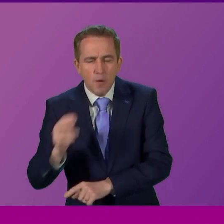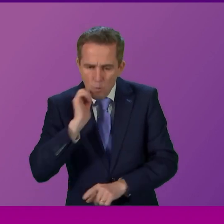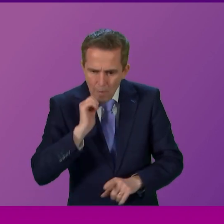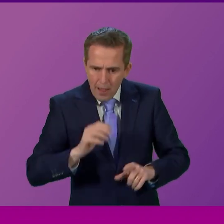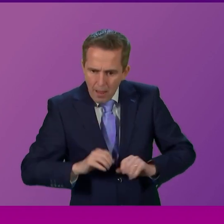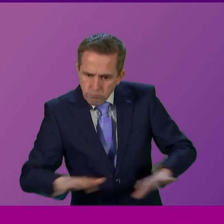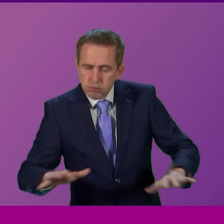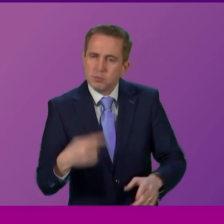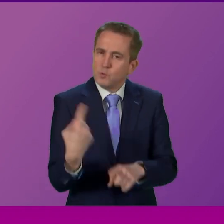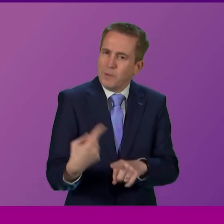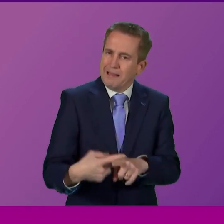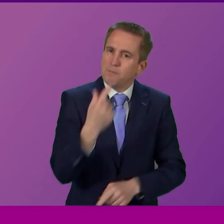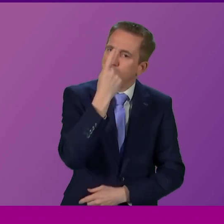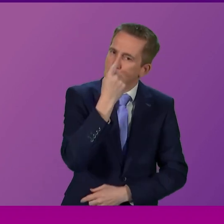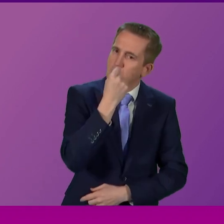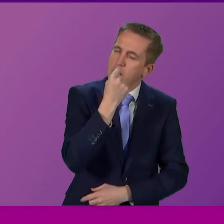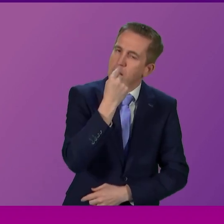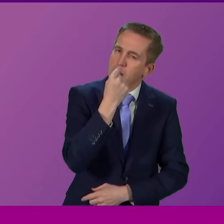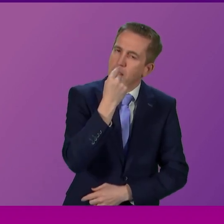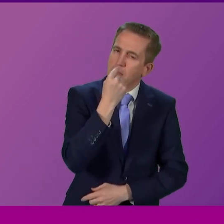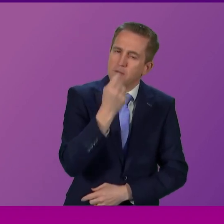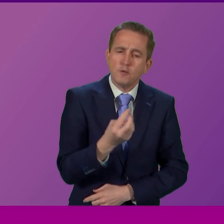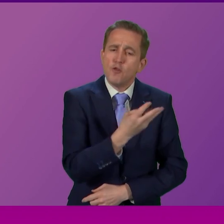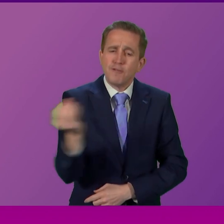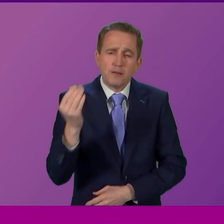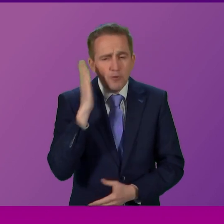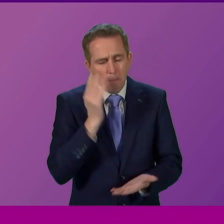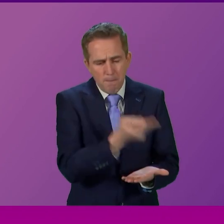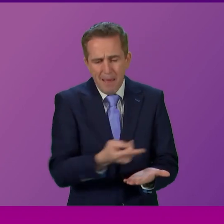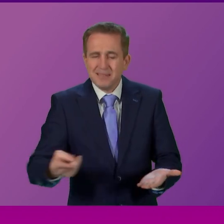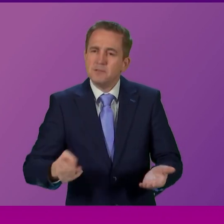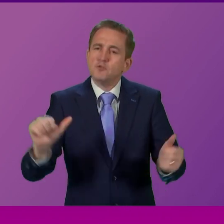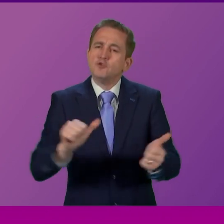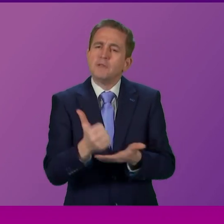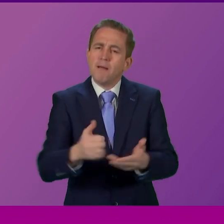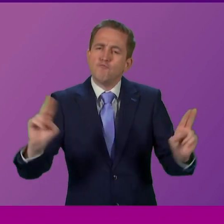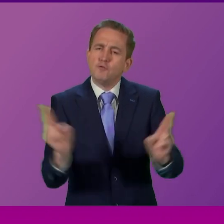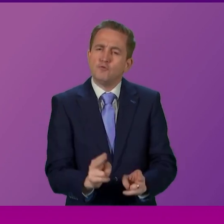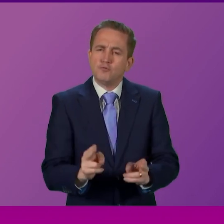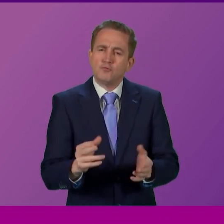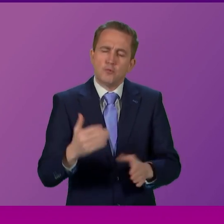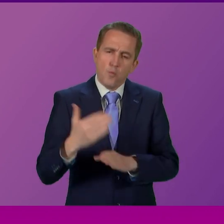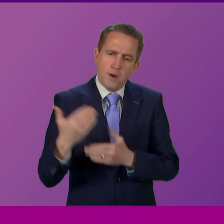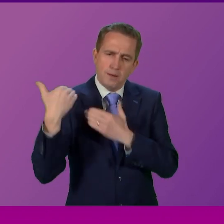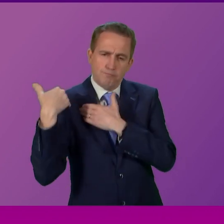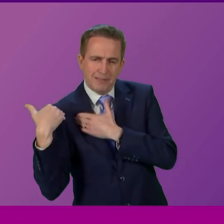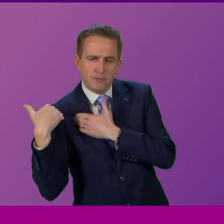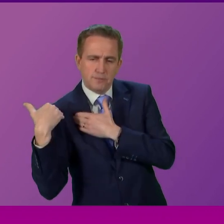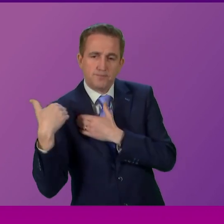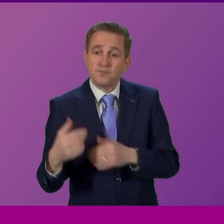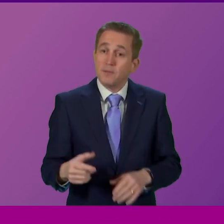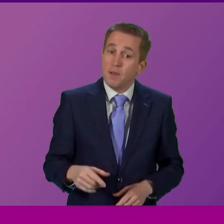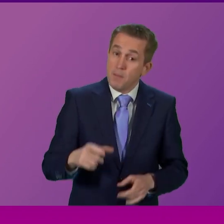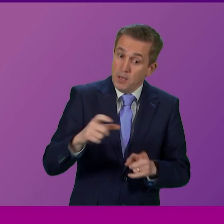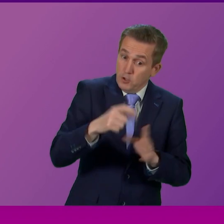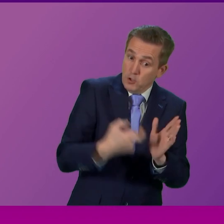possibly can will hopefully begin to reduce that workload pressure. What we can continue to do is make sure that Dr David